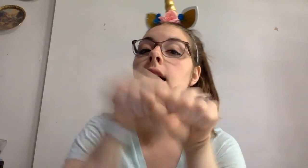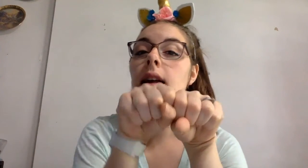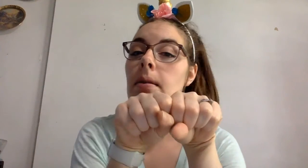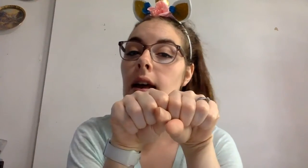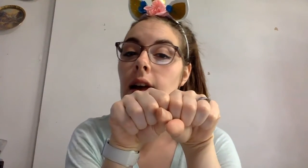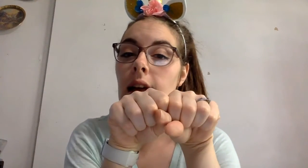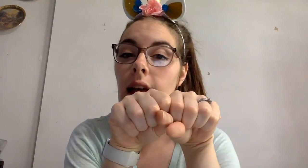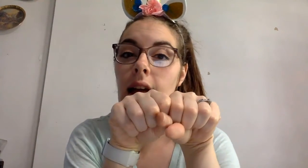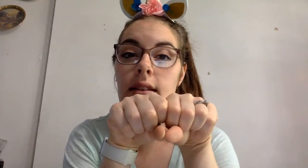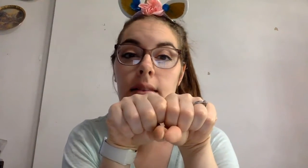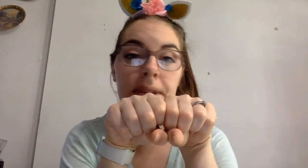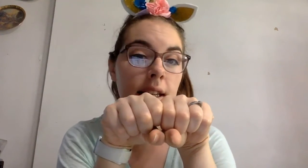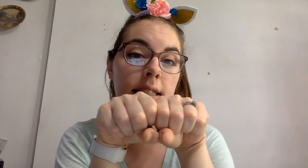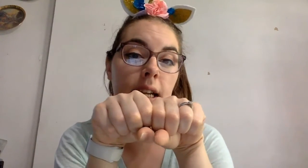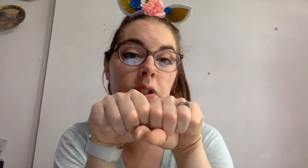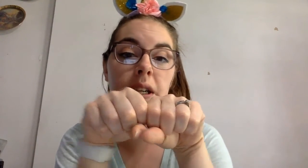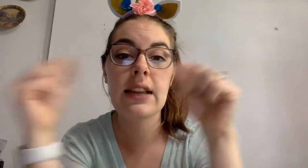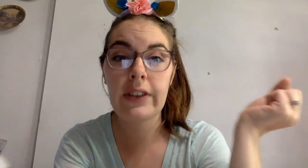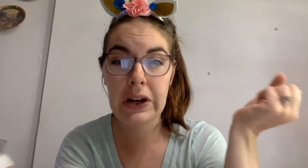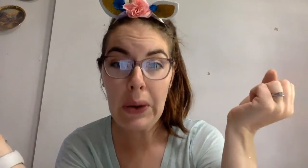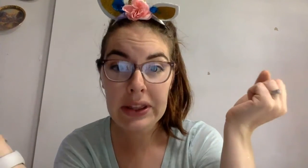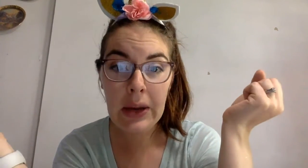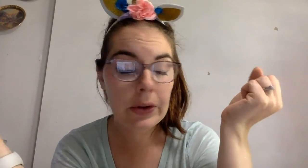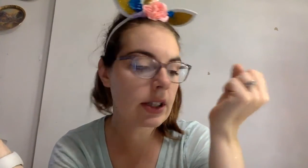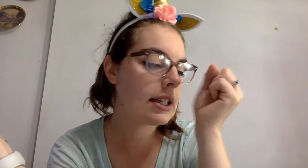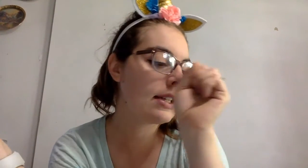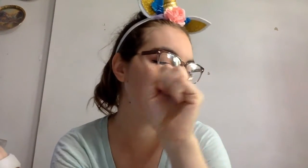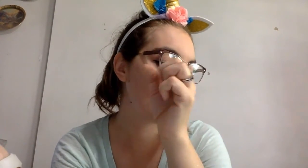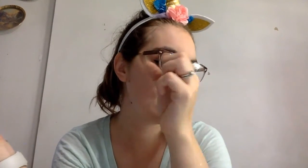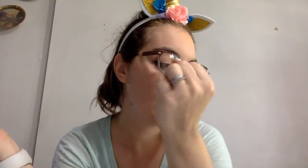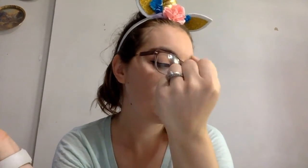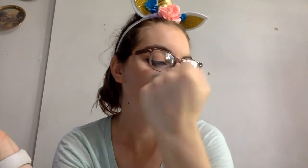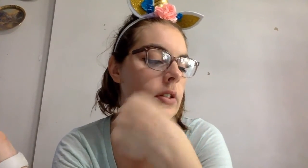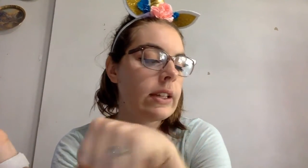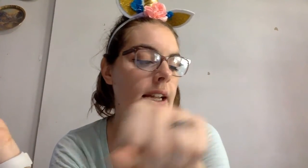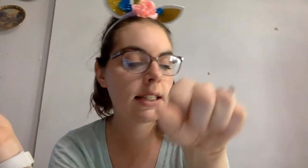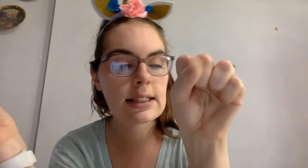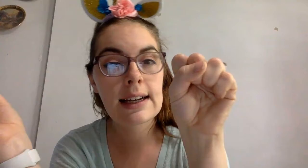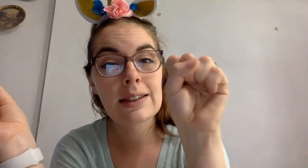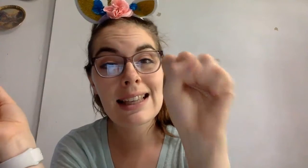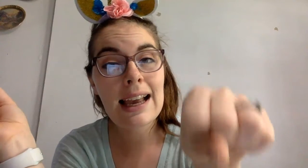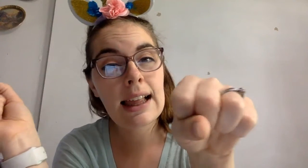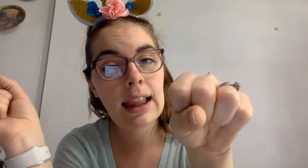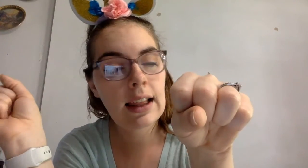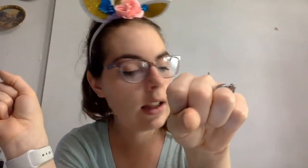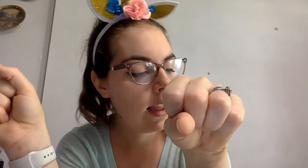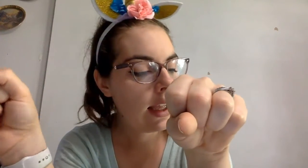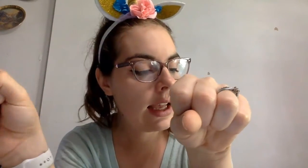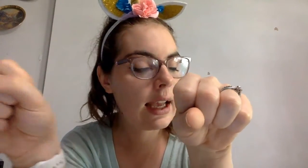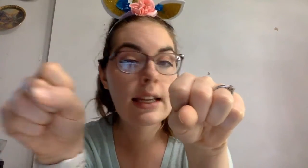add the beginning sound to it and figure out what that word is. So the ending sound is l. Add